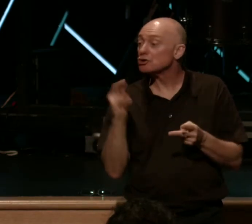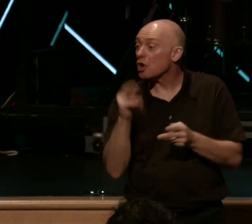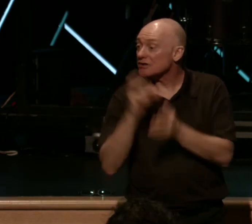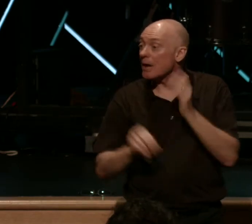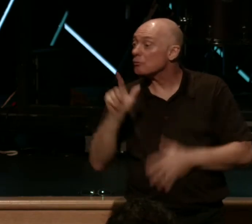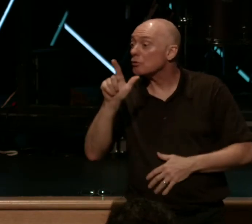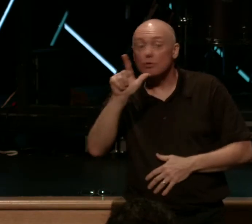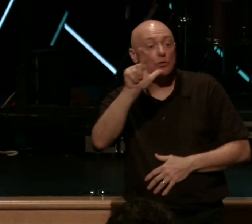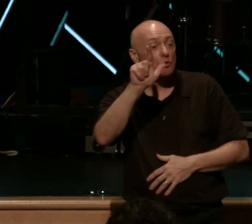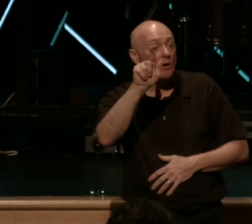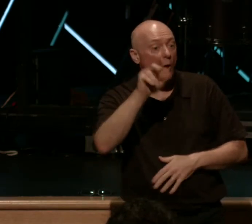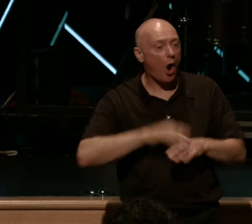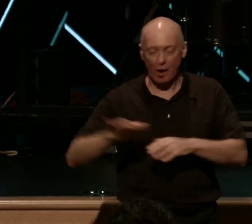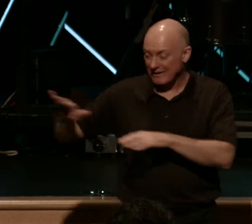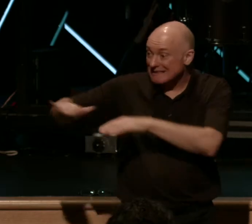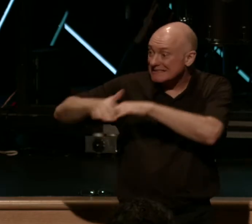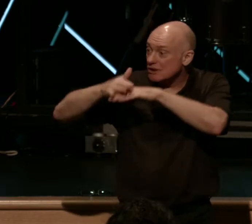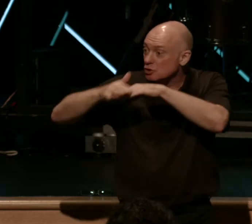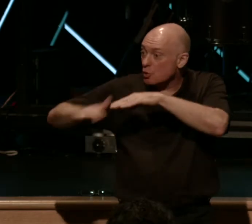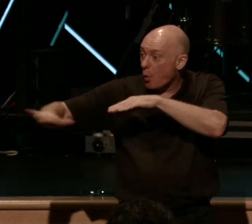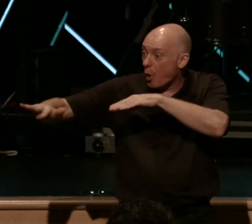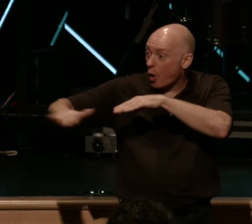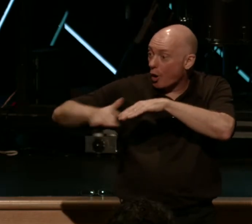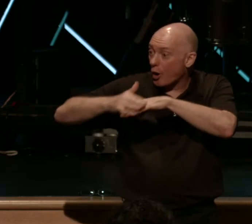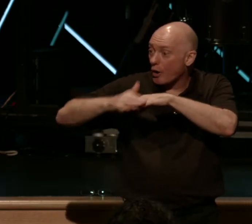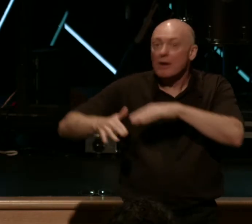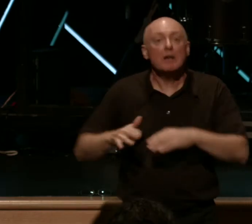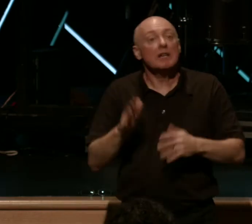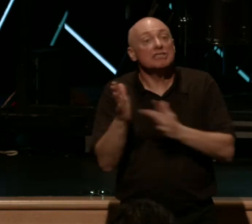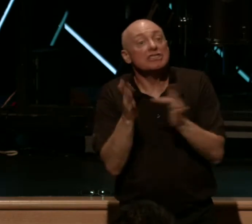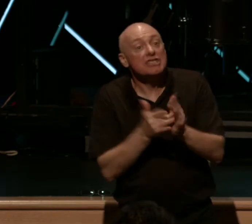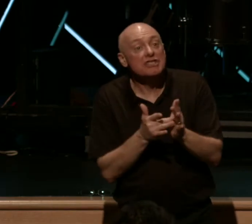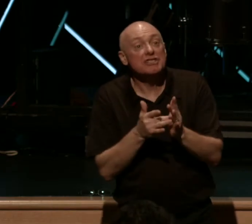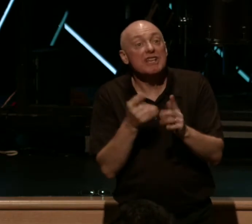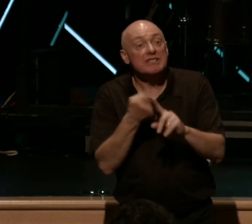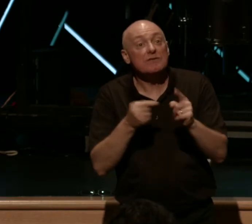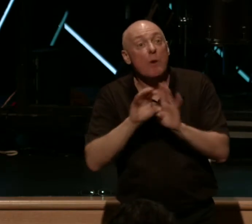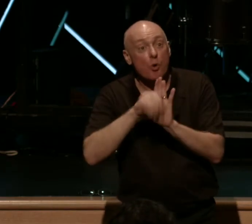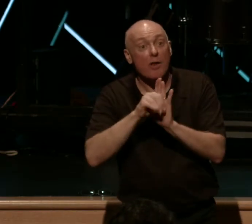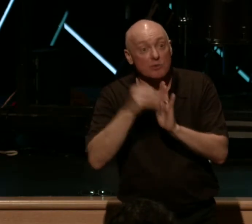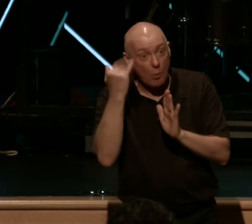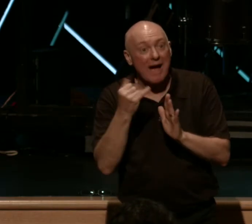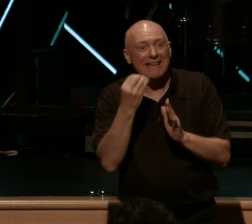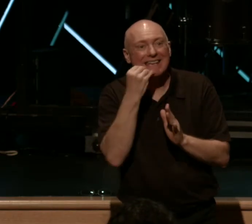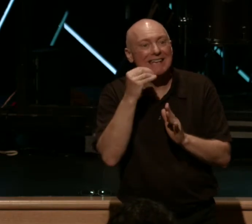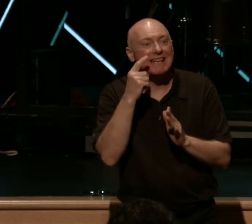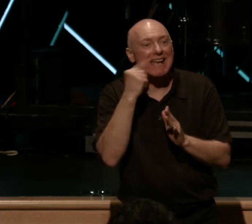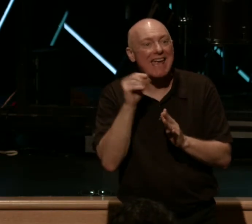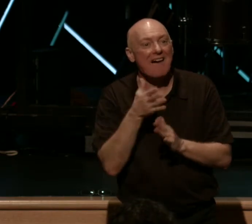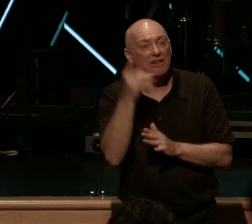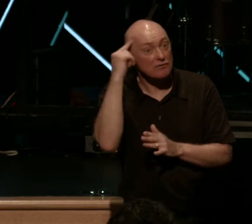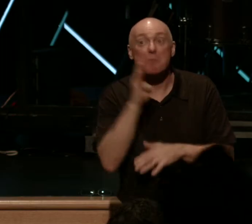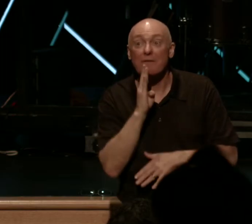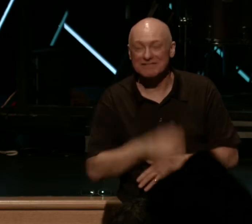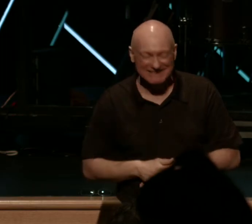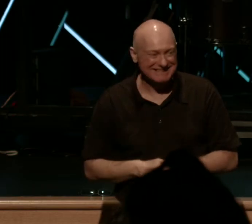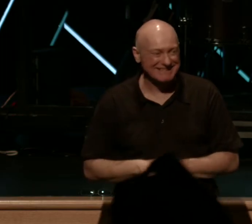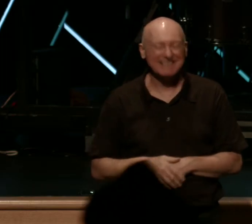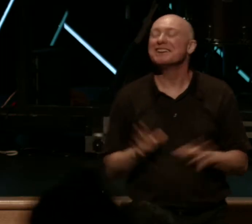the seashore. We know Jesus is a Cajun from New Orleans because he eats catfish for breakfast. We know that. That's what we do in New Orleans, right? So Jesus is cooking